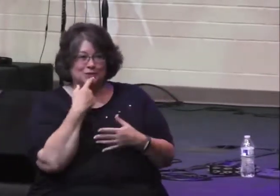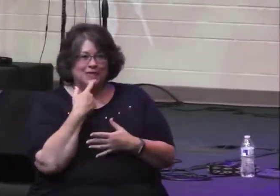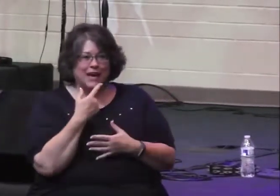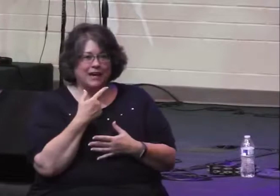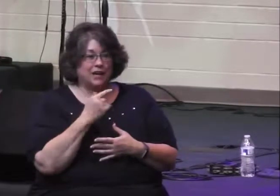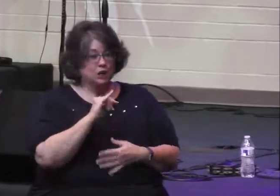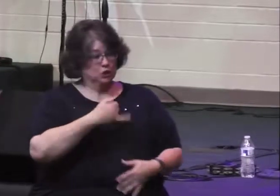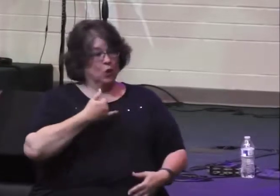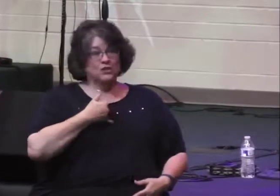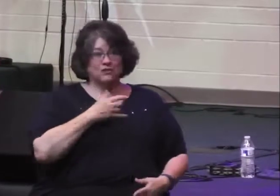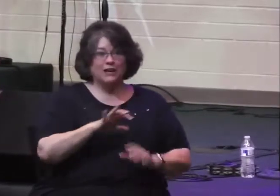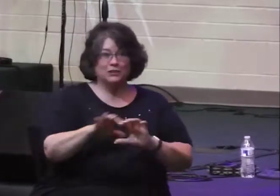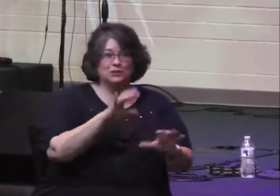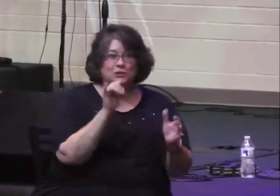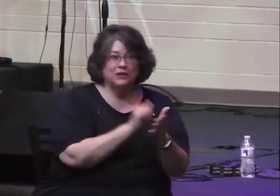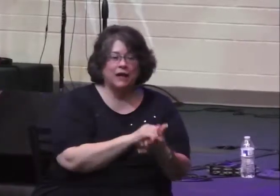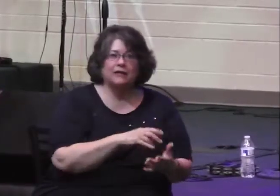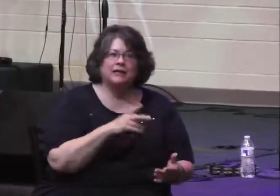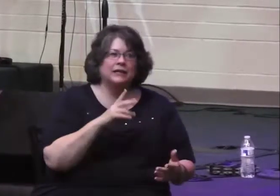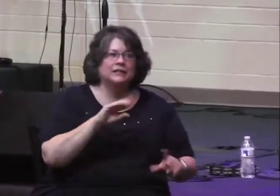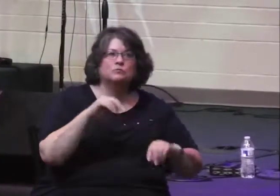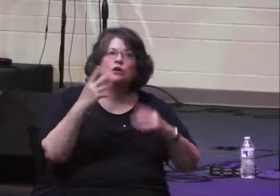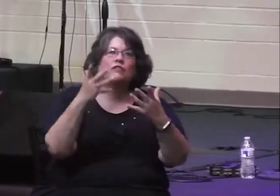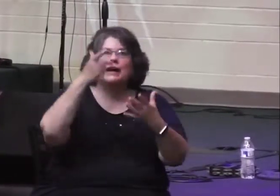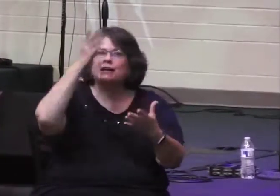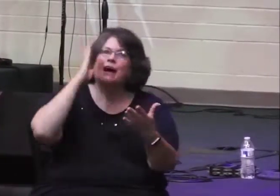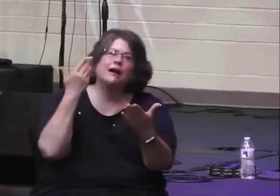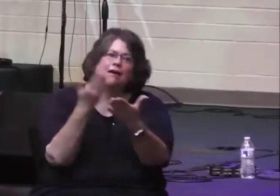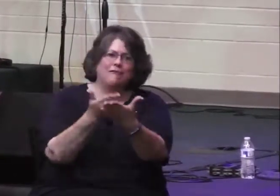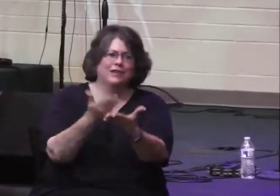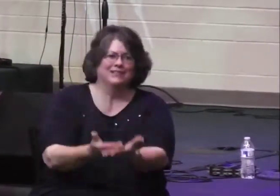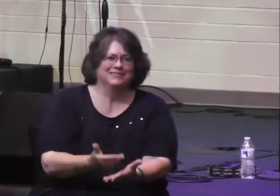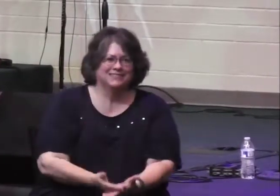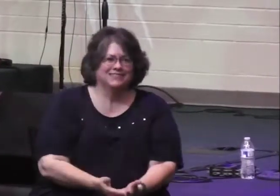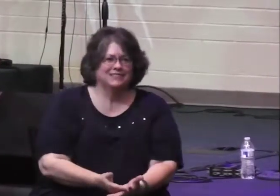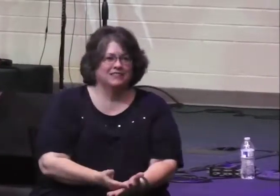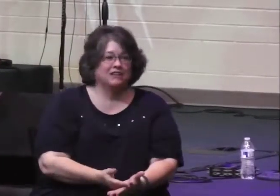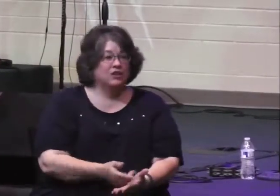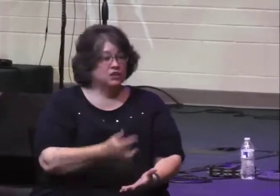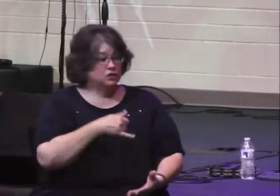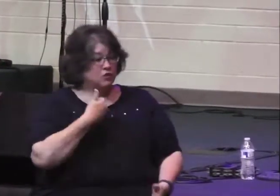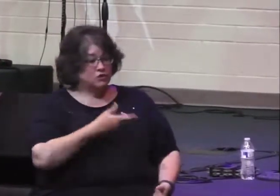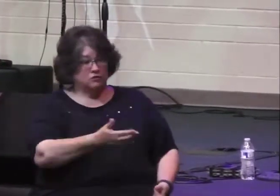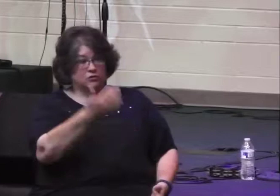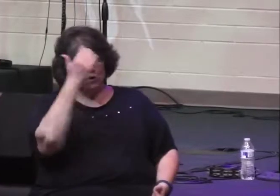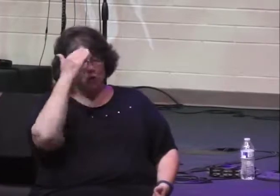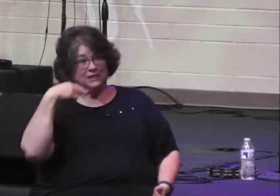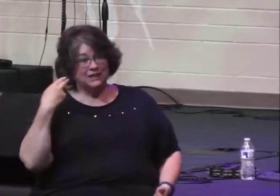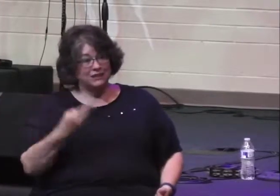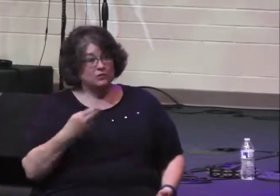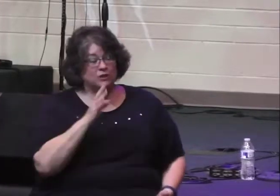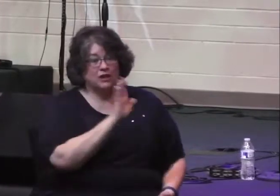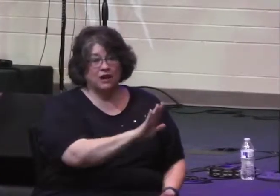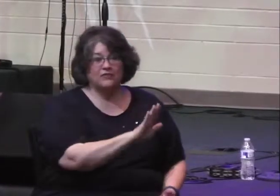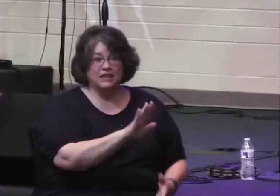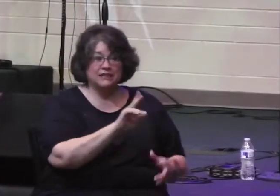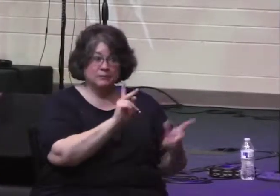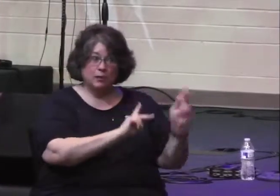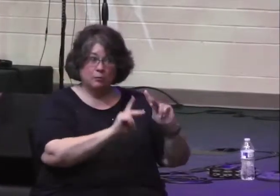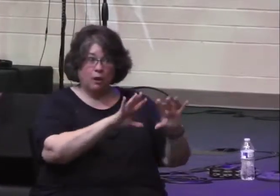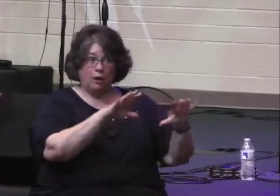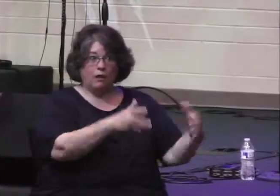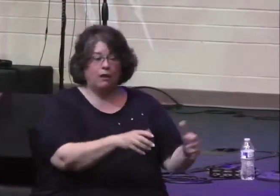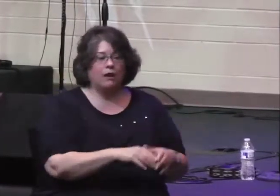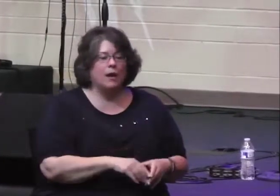Jehoshaphat is doing here. He's giving the grounds. You can tell that he is familiar with the history of his people.